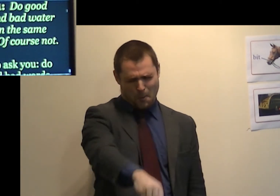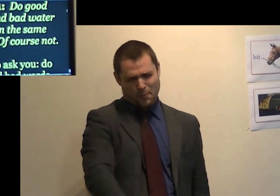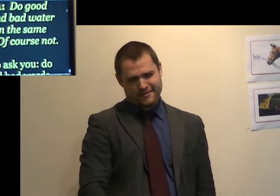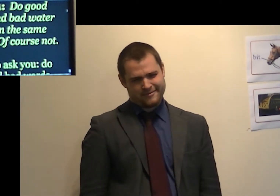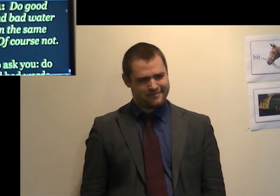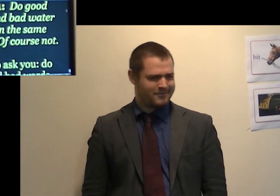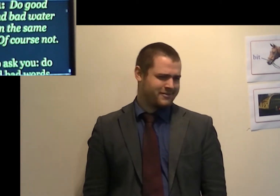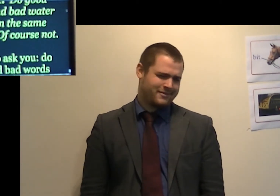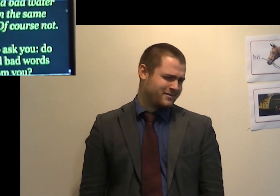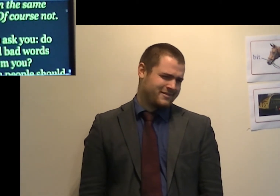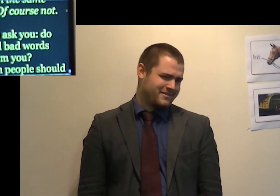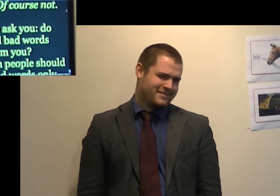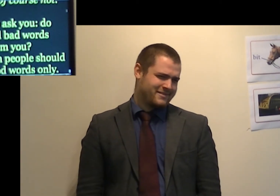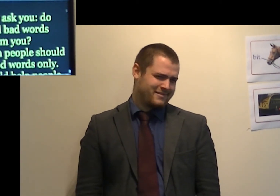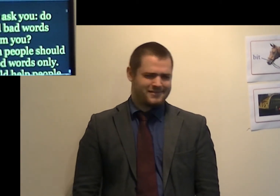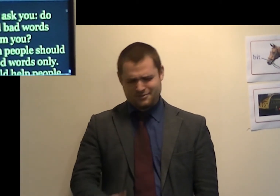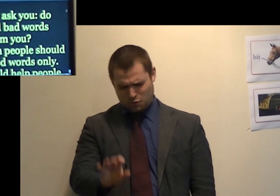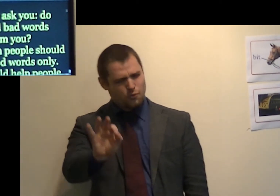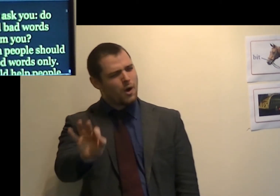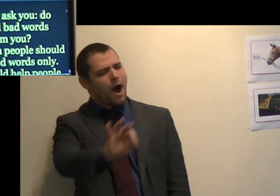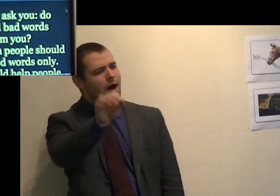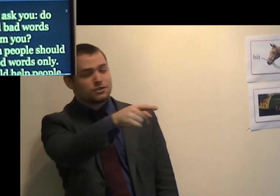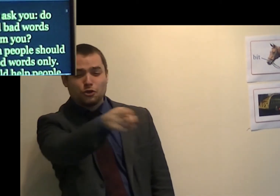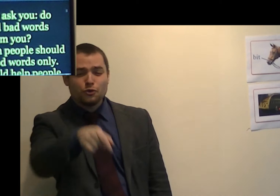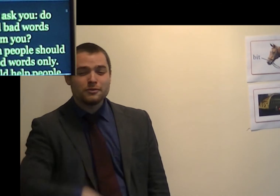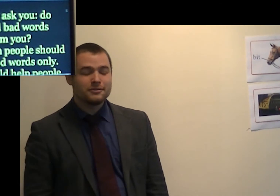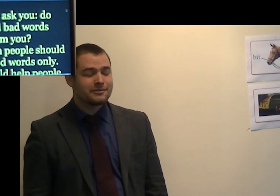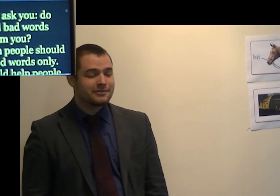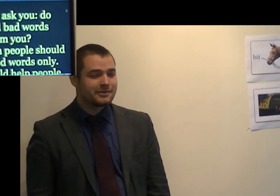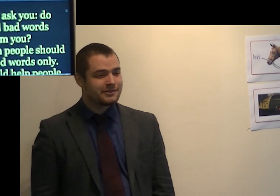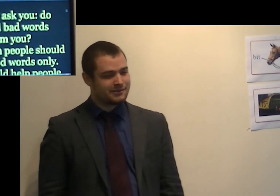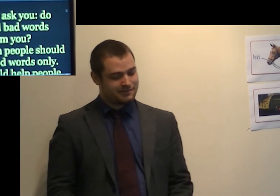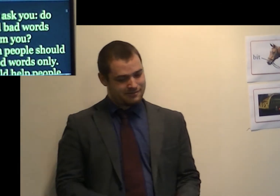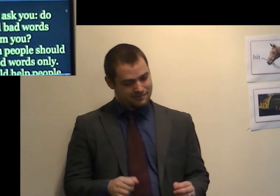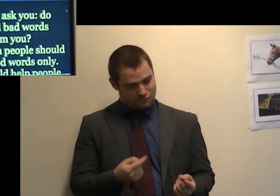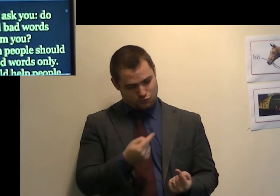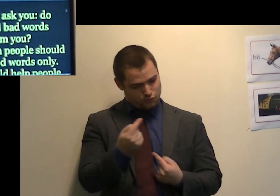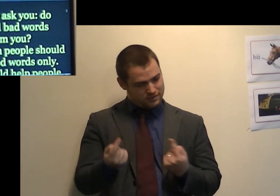I want to ask you, do good and bad words come from you?